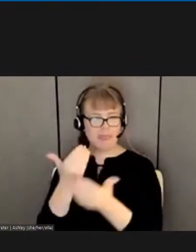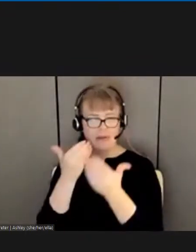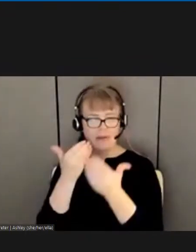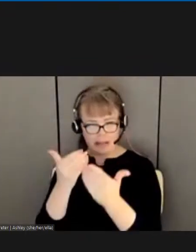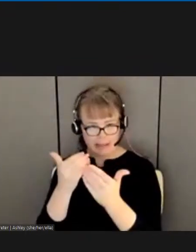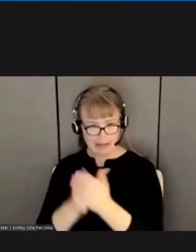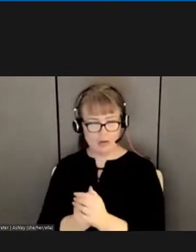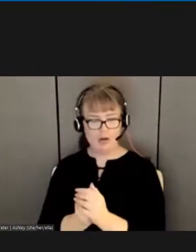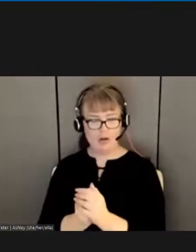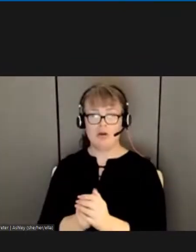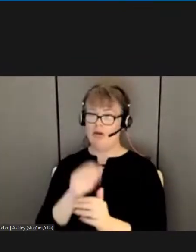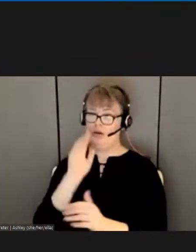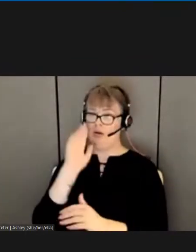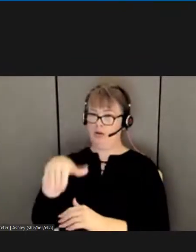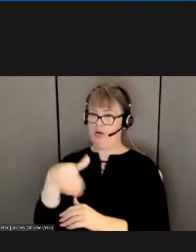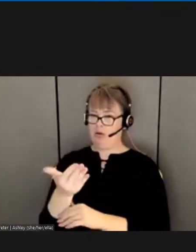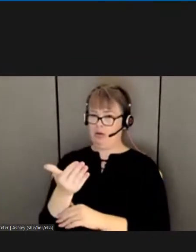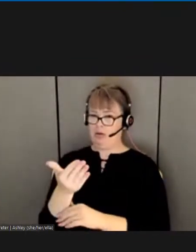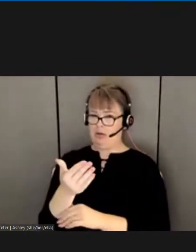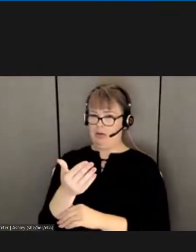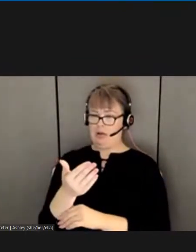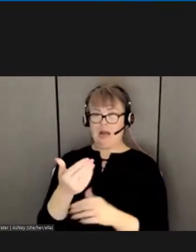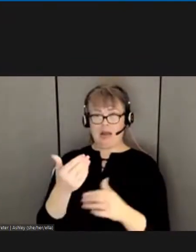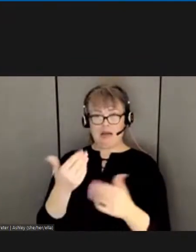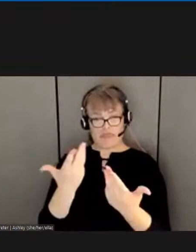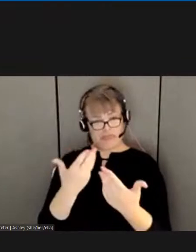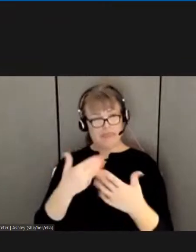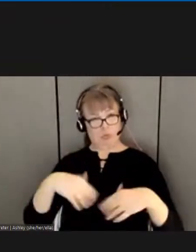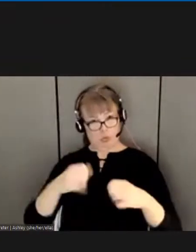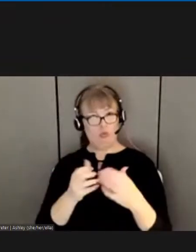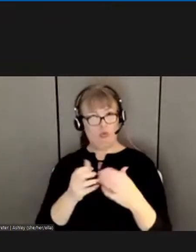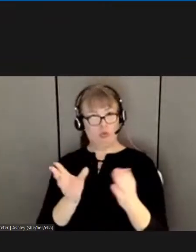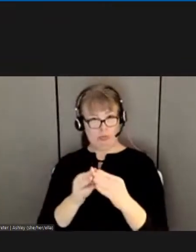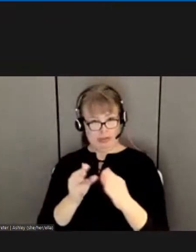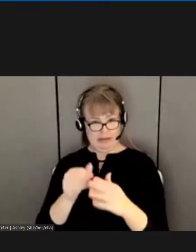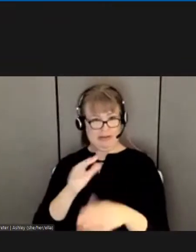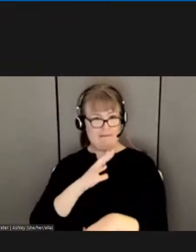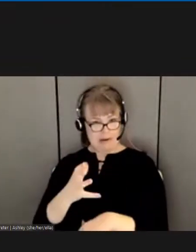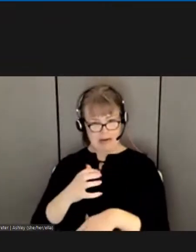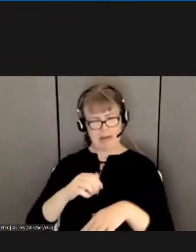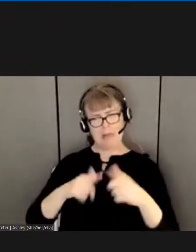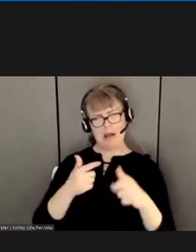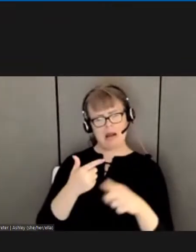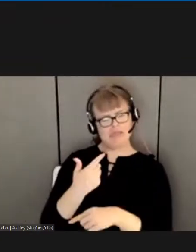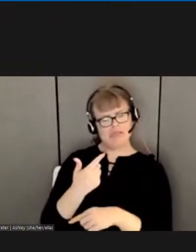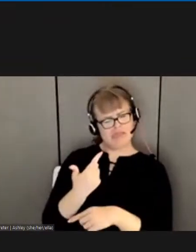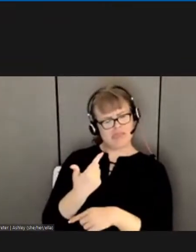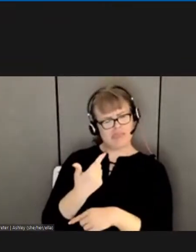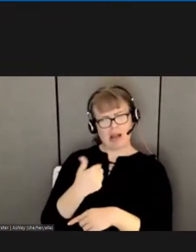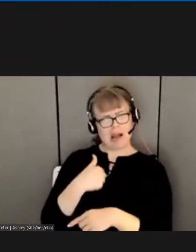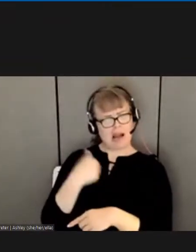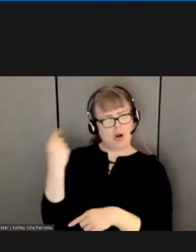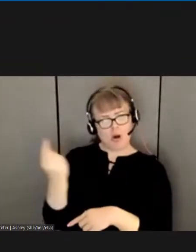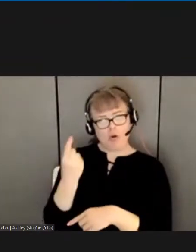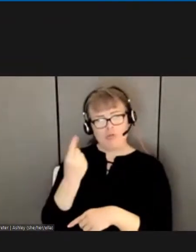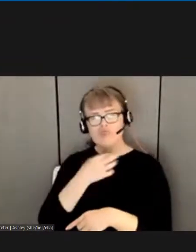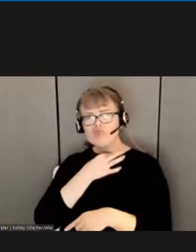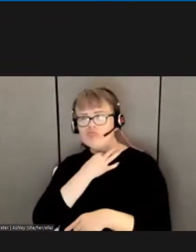these calls i go up on facebook and i read i try to get the pulse of the employees and